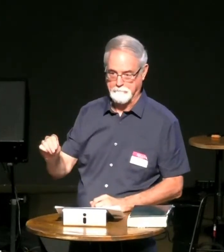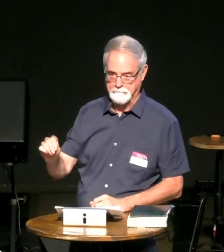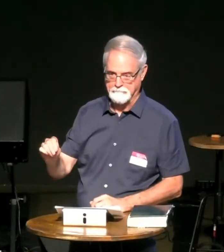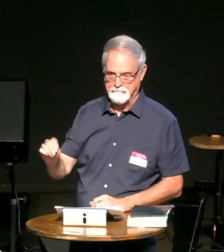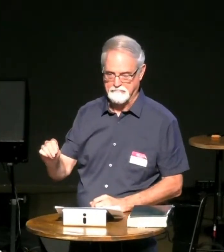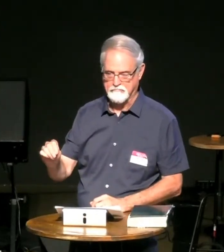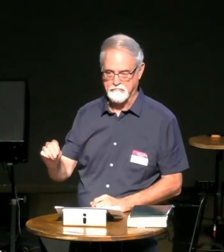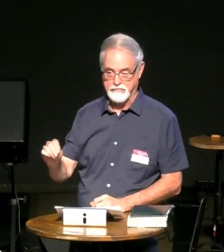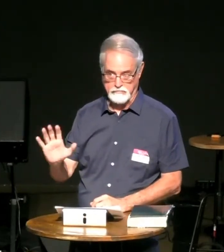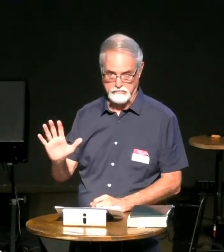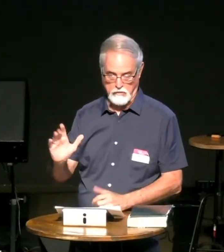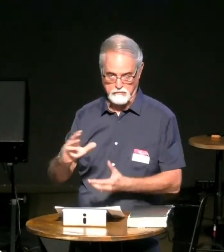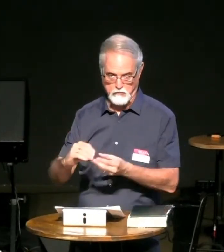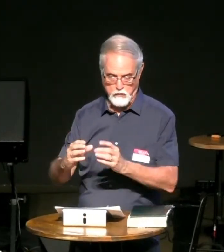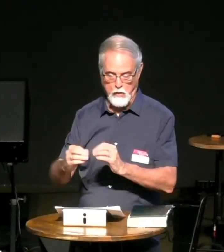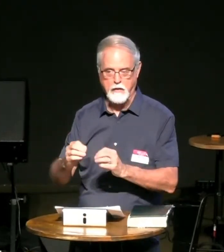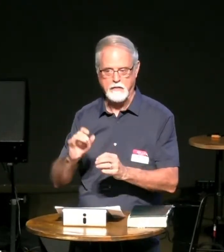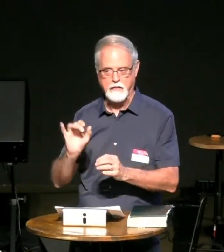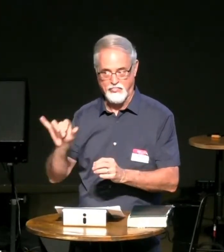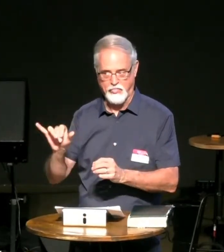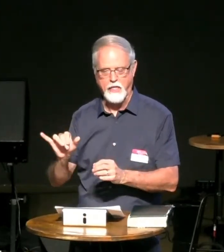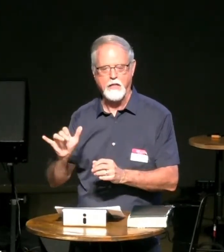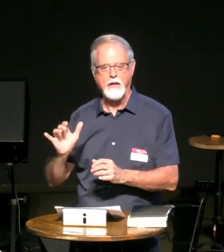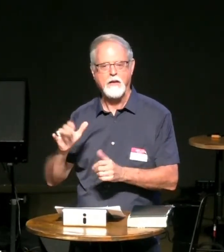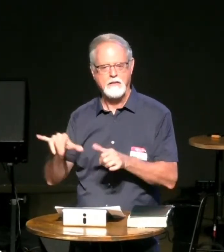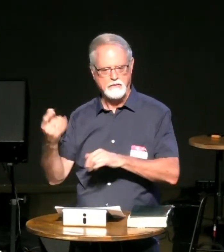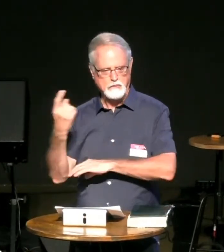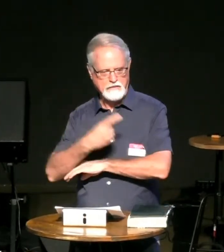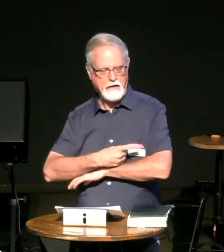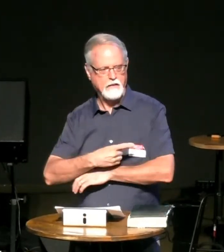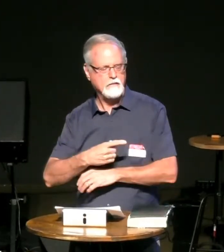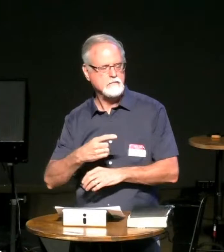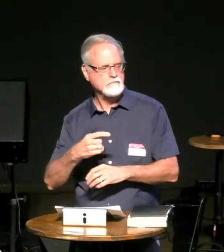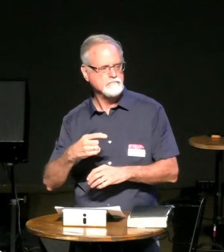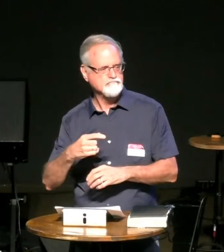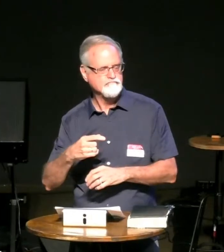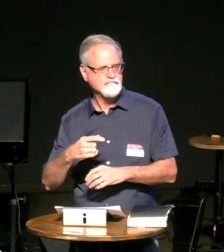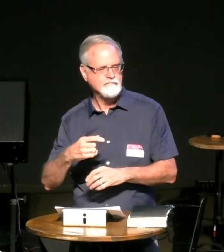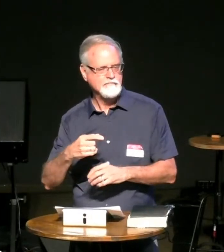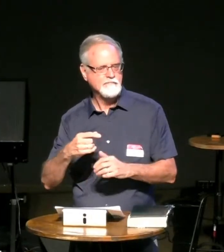him and killed him right now does that story sound familiar to you